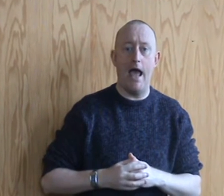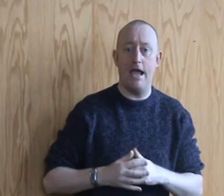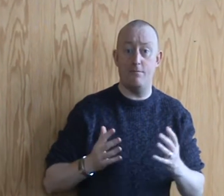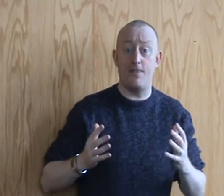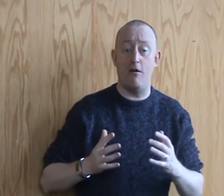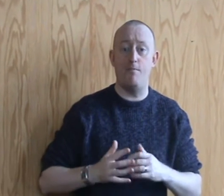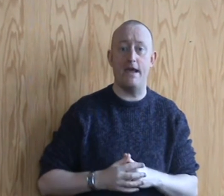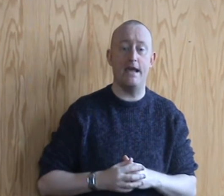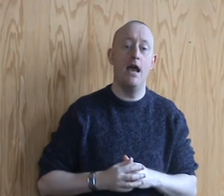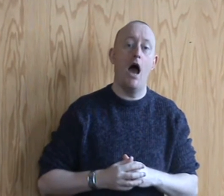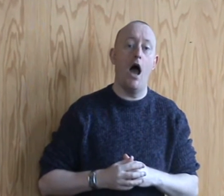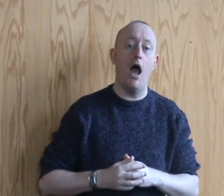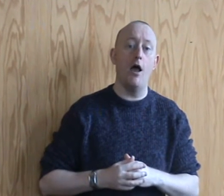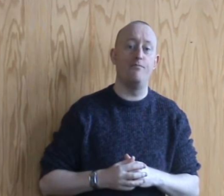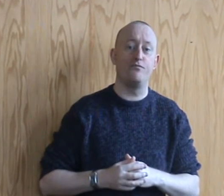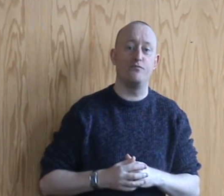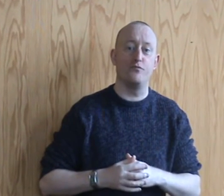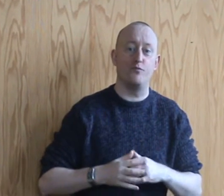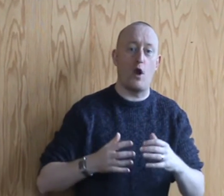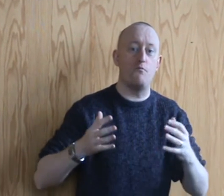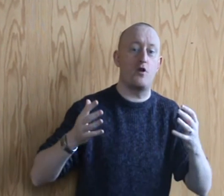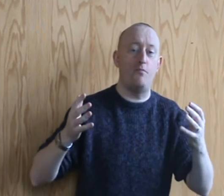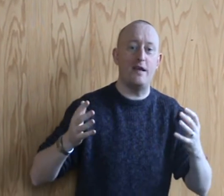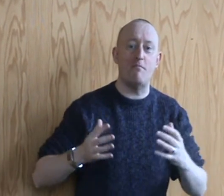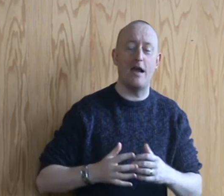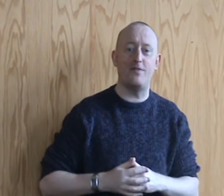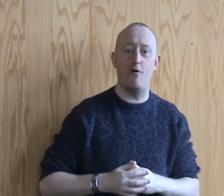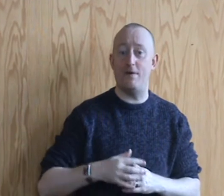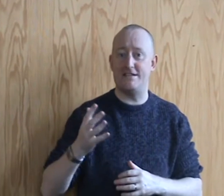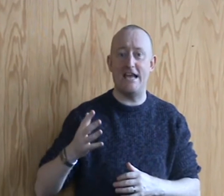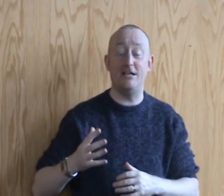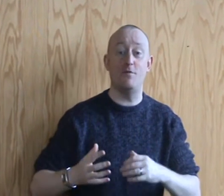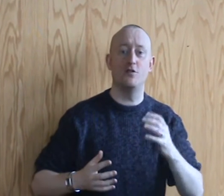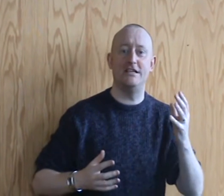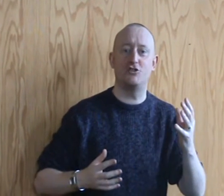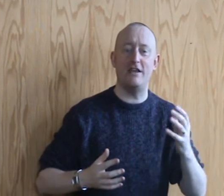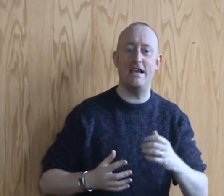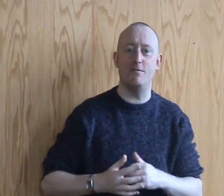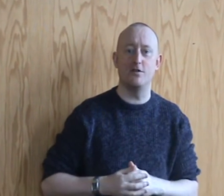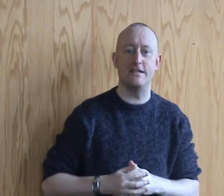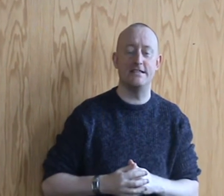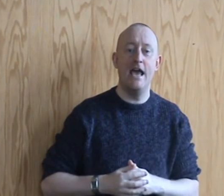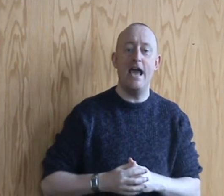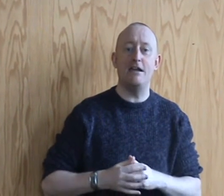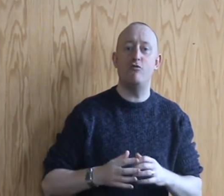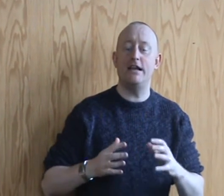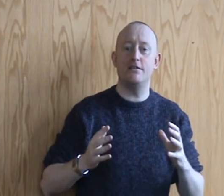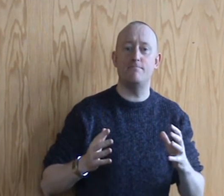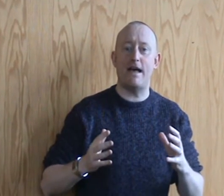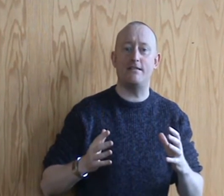hypnotherapy, complete mind therapy, stage hypnosis, street hypnosis, it really doesn't matter.